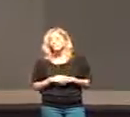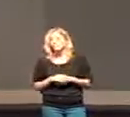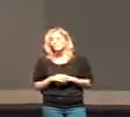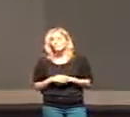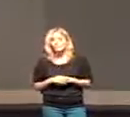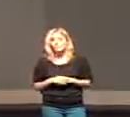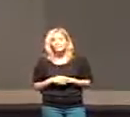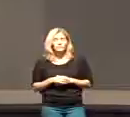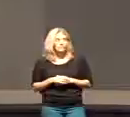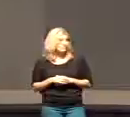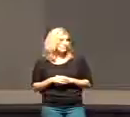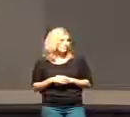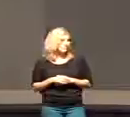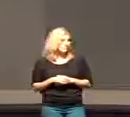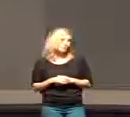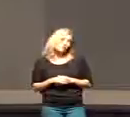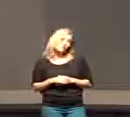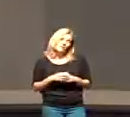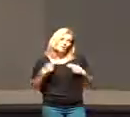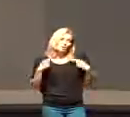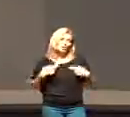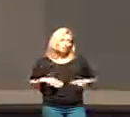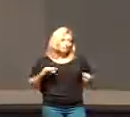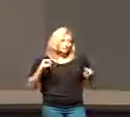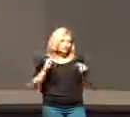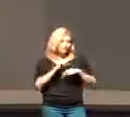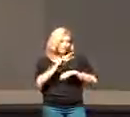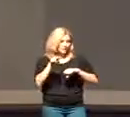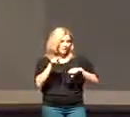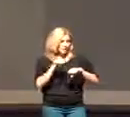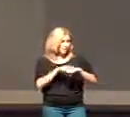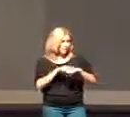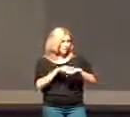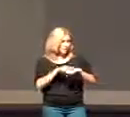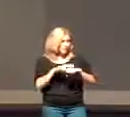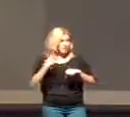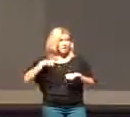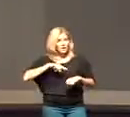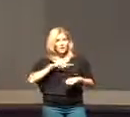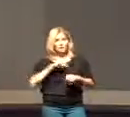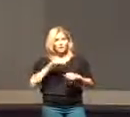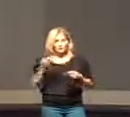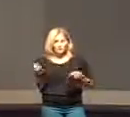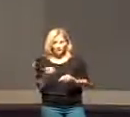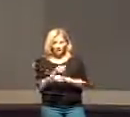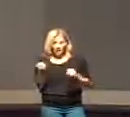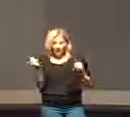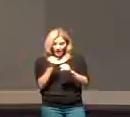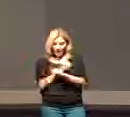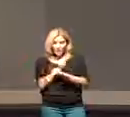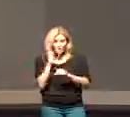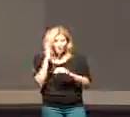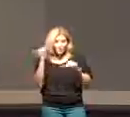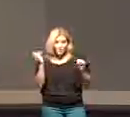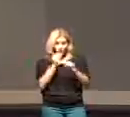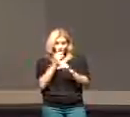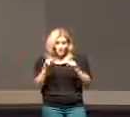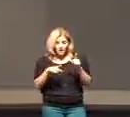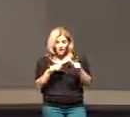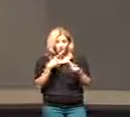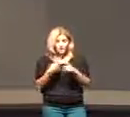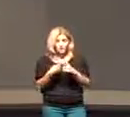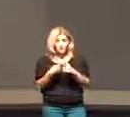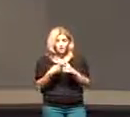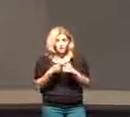the human sinful nature that we battle with and we will battle with until the